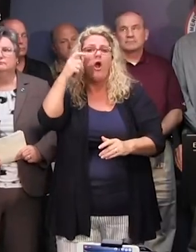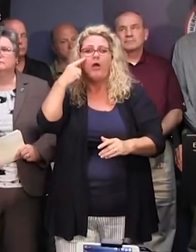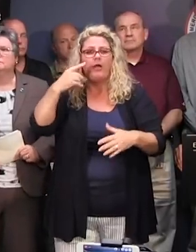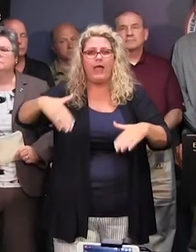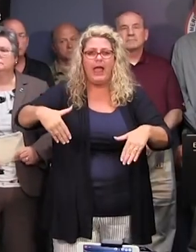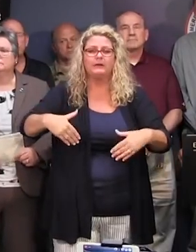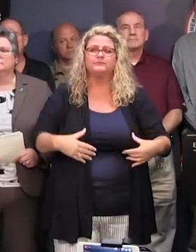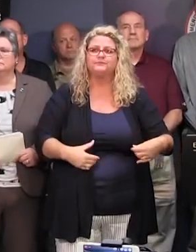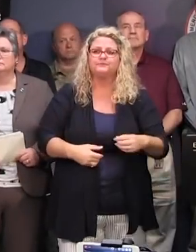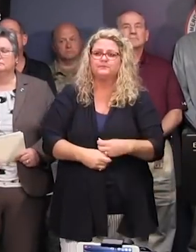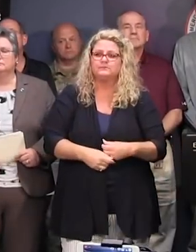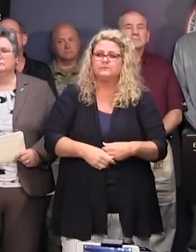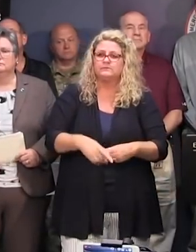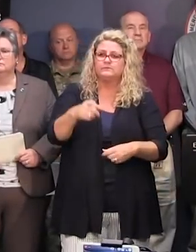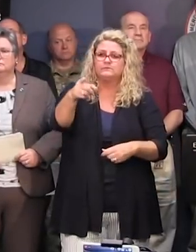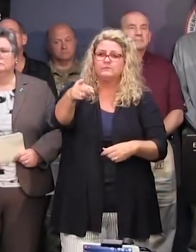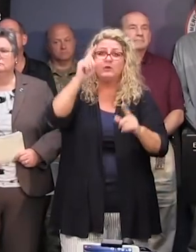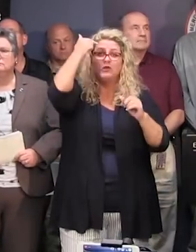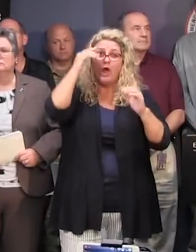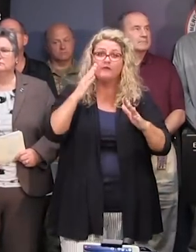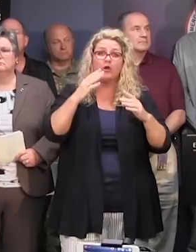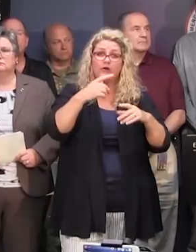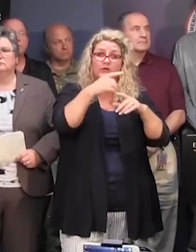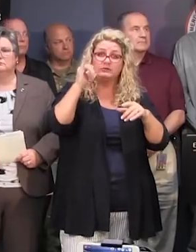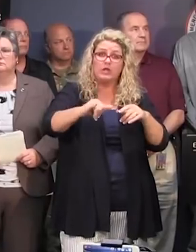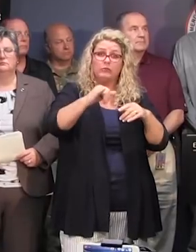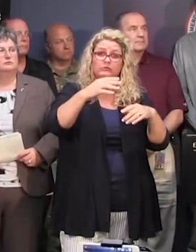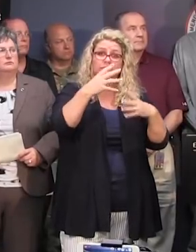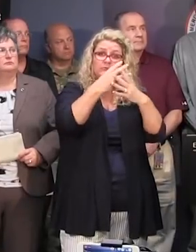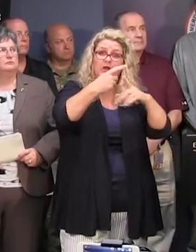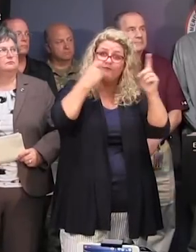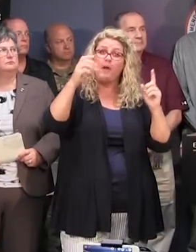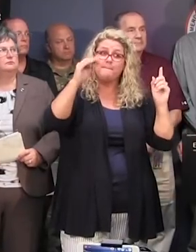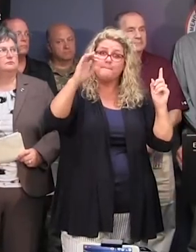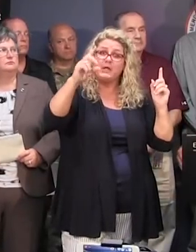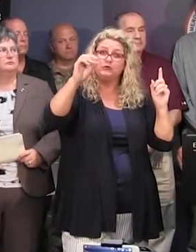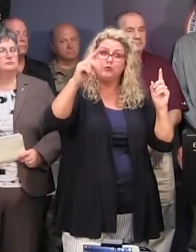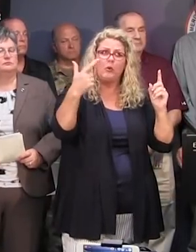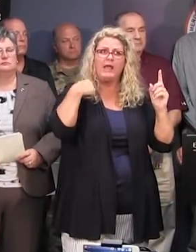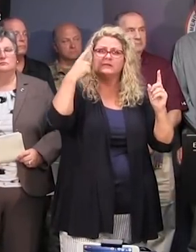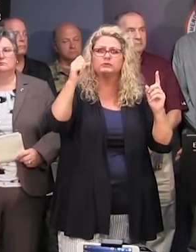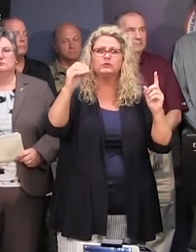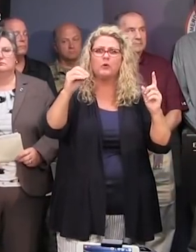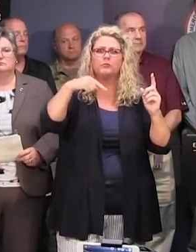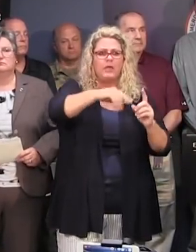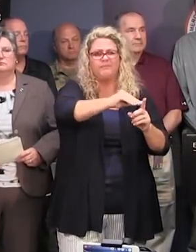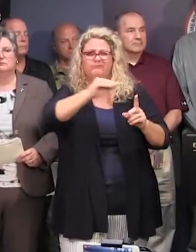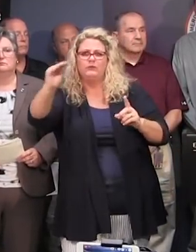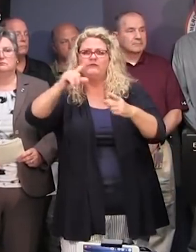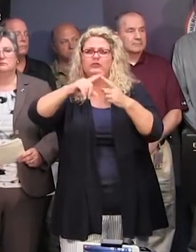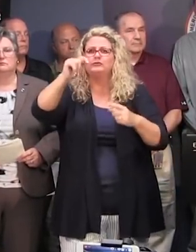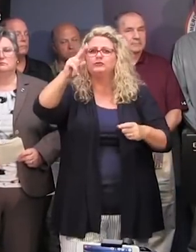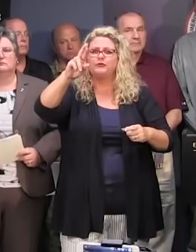Was that from the facility the governor just mentioned? That might be, yeah, to Turbyville, which is a more